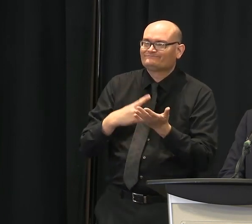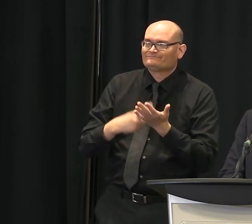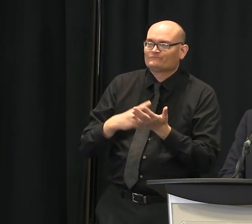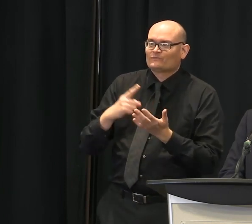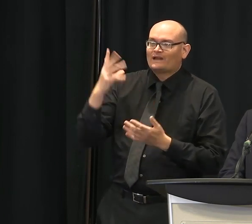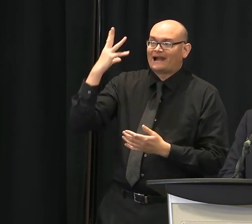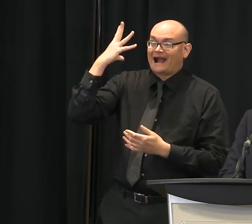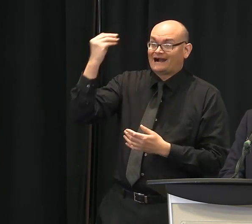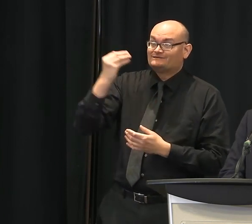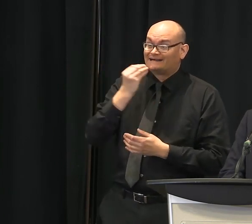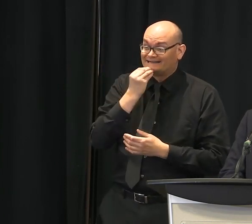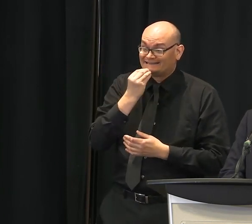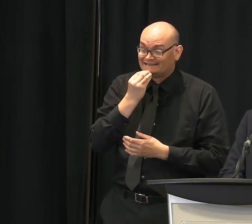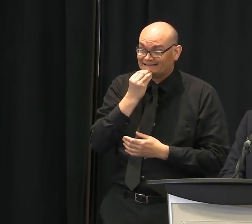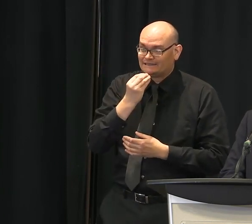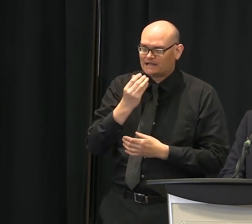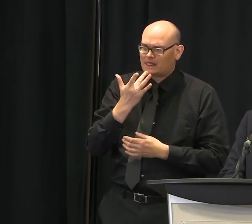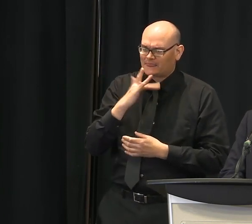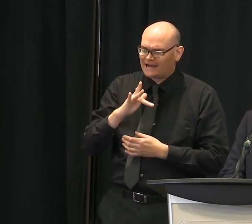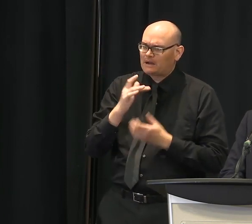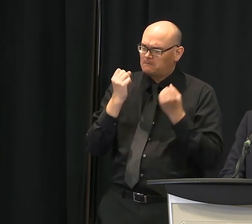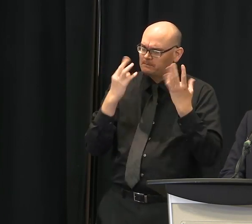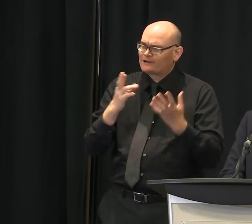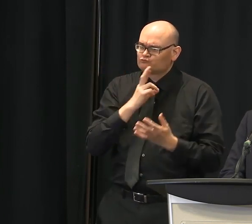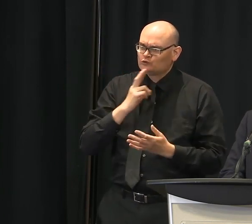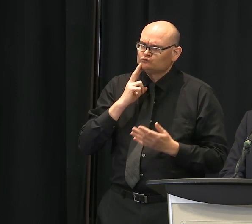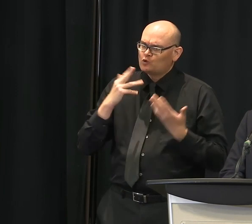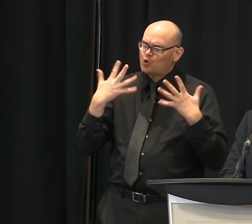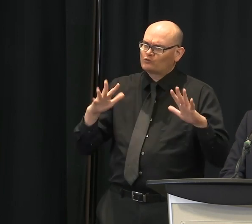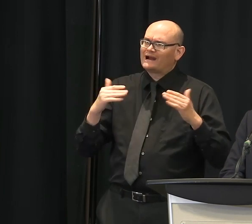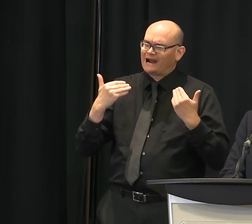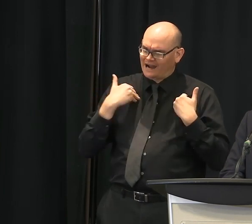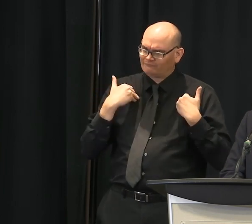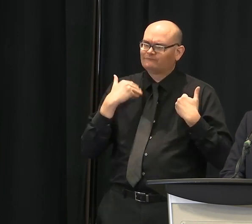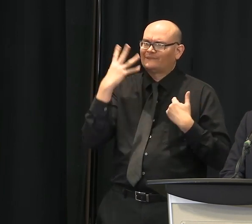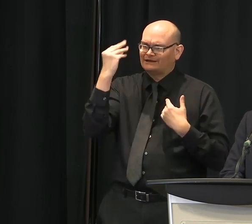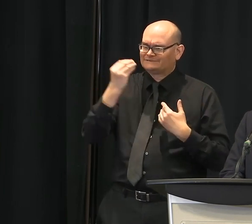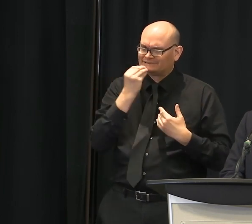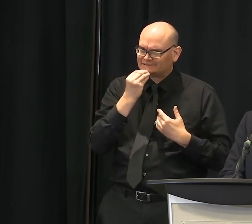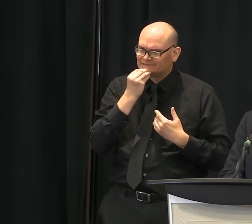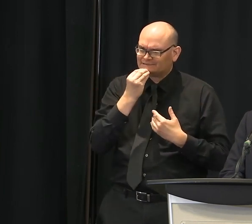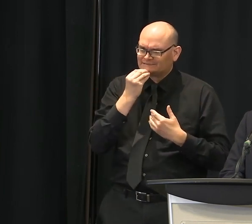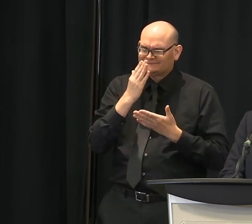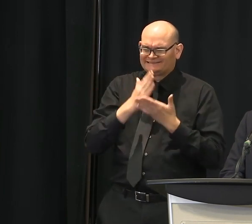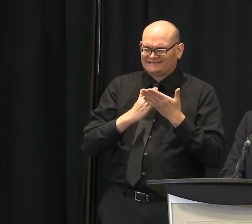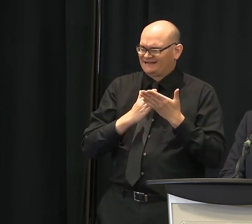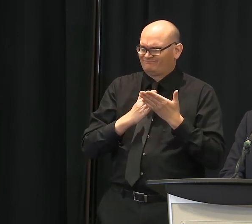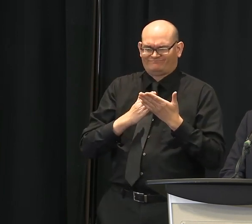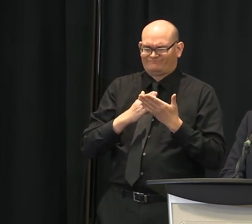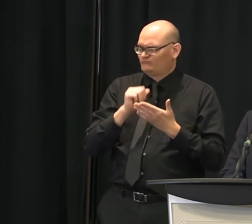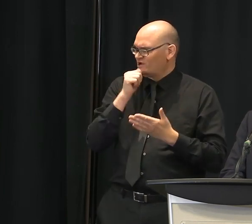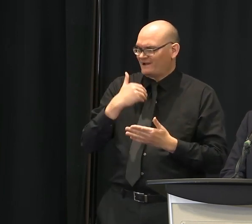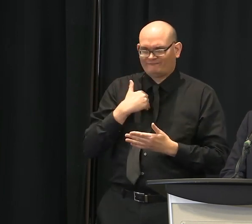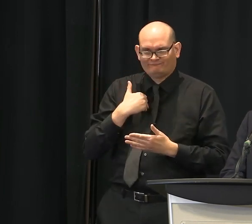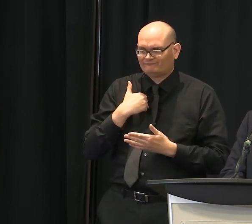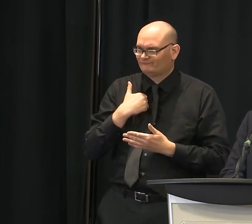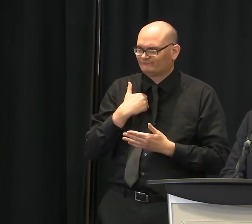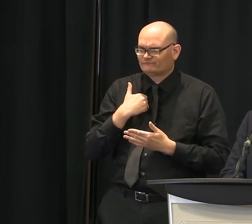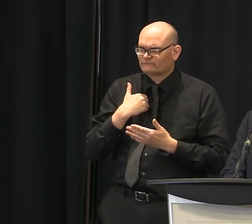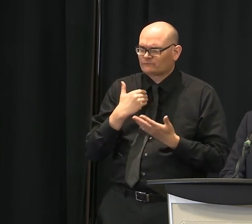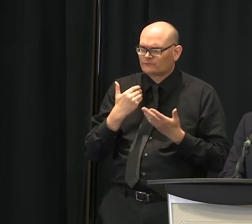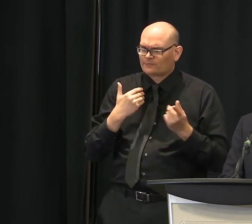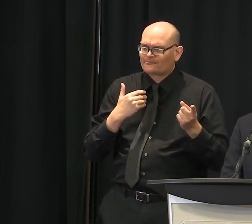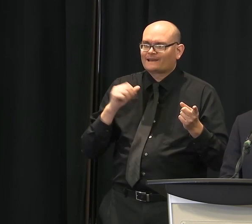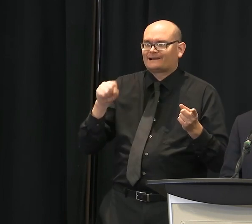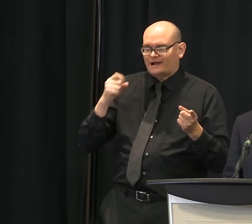already have outdoor dining. But what is the city doing to help those restaurants that don't already have that option? Yeah, there's some cases of that.